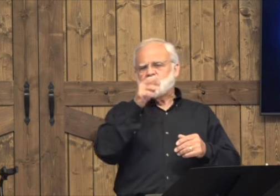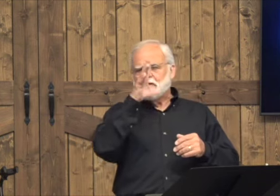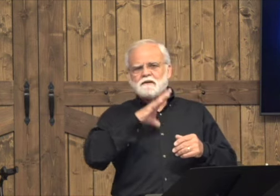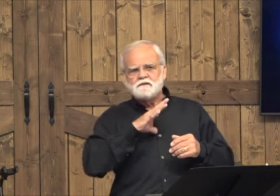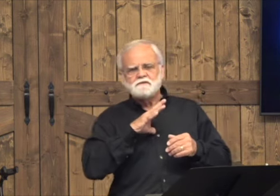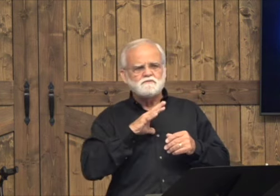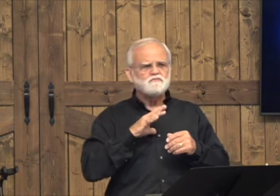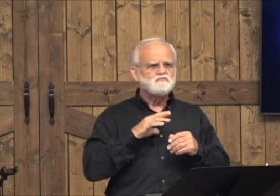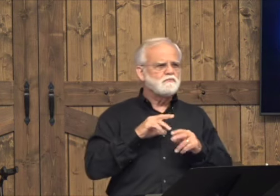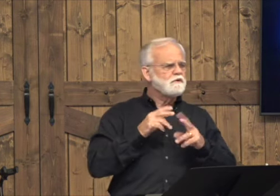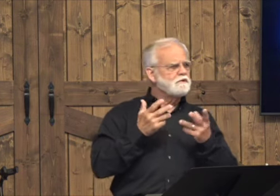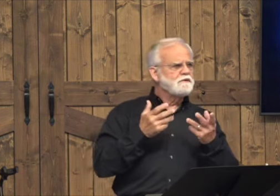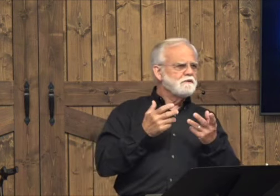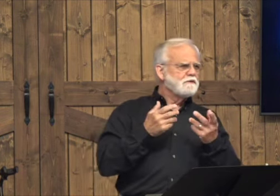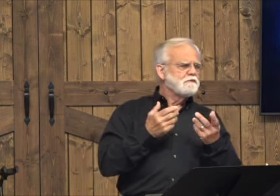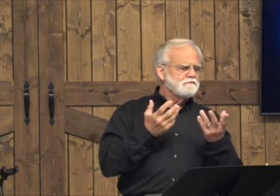There was a religious leader.